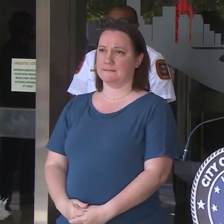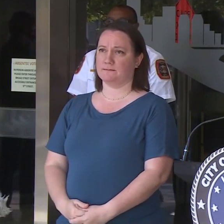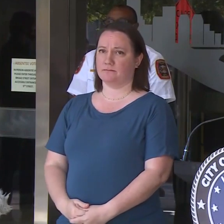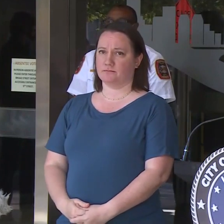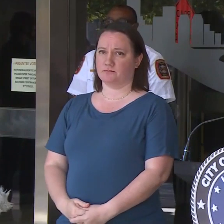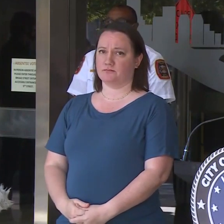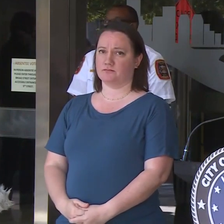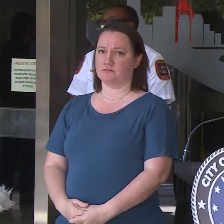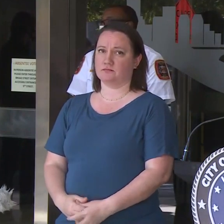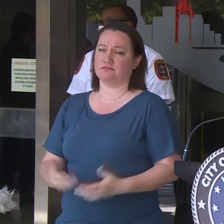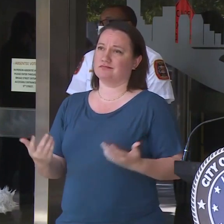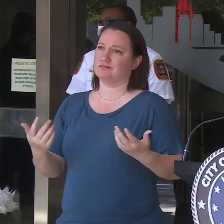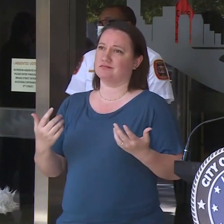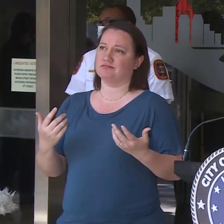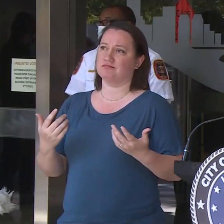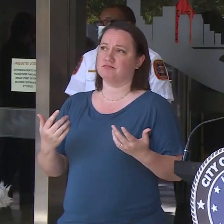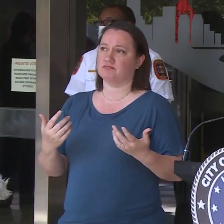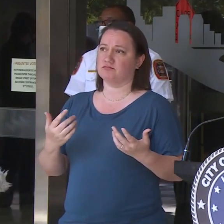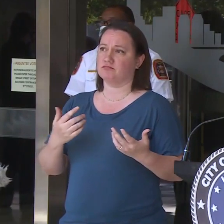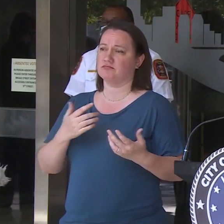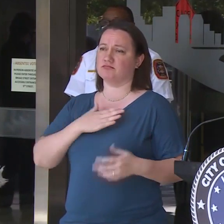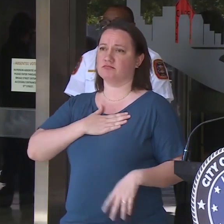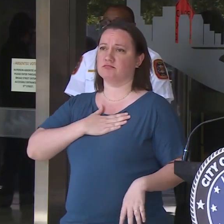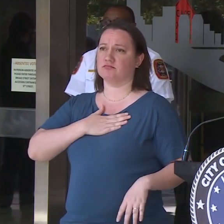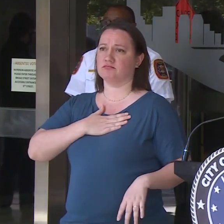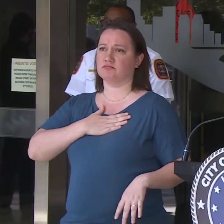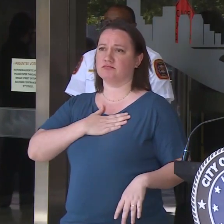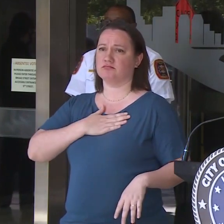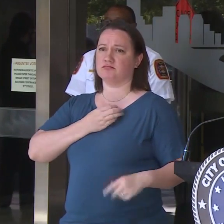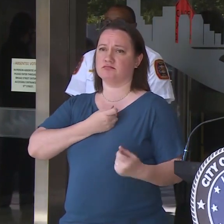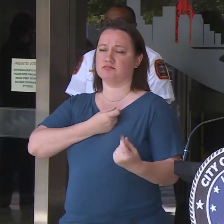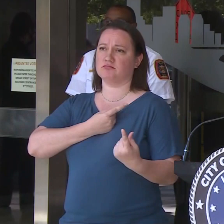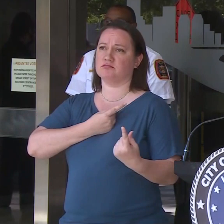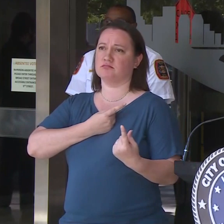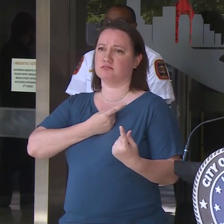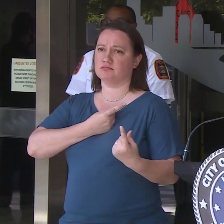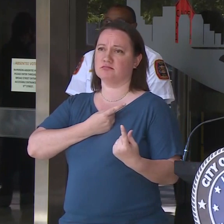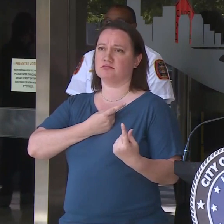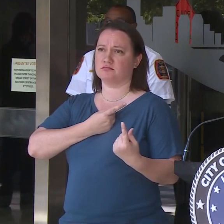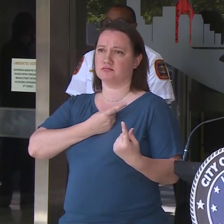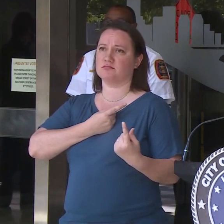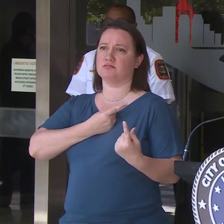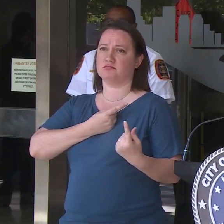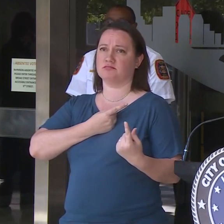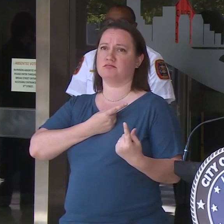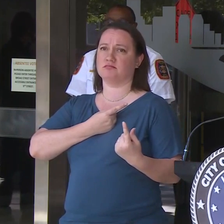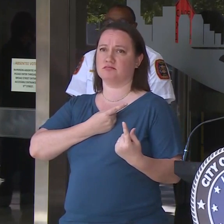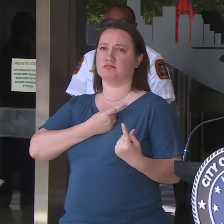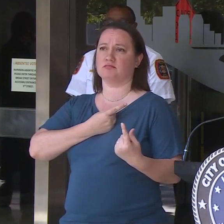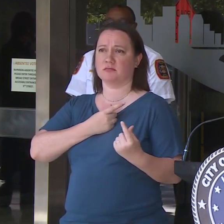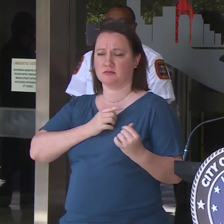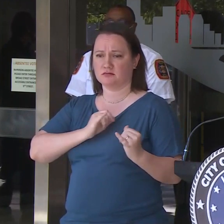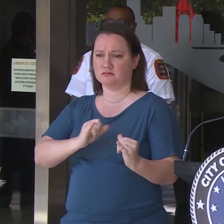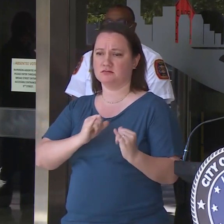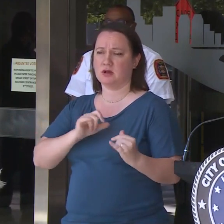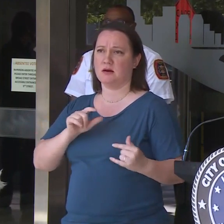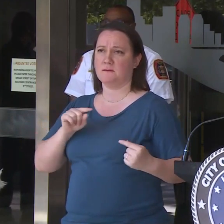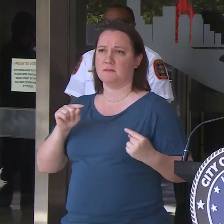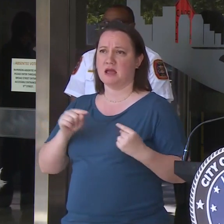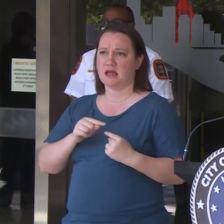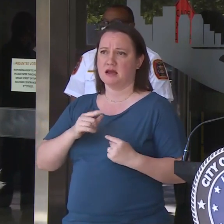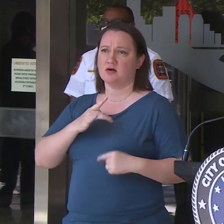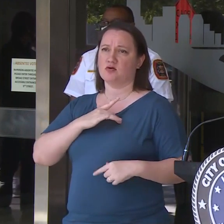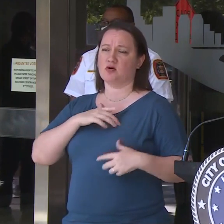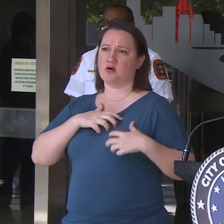We share that pain, that heartbreak that many of our